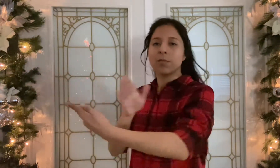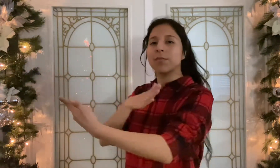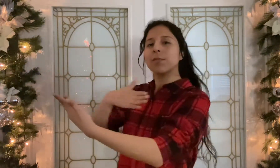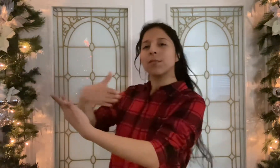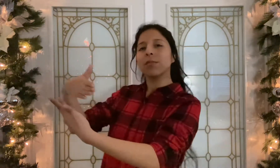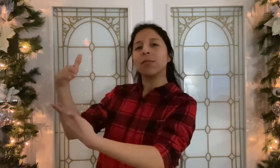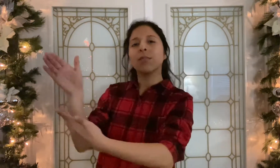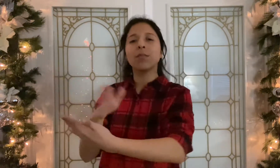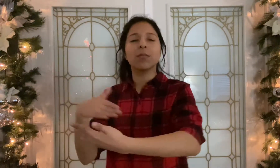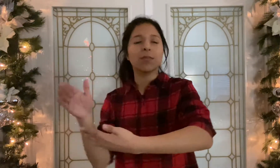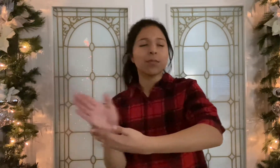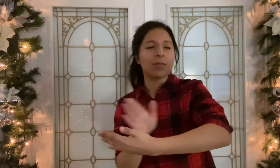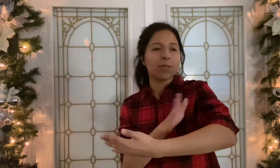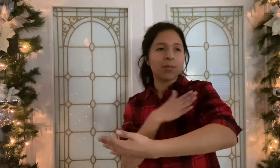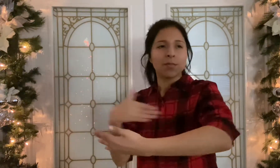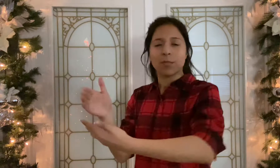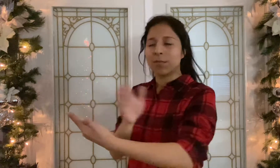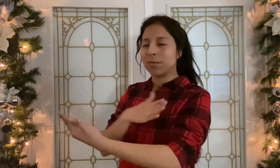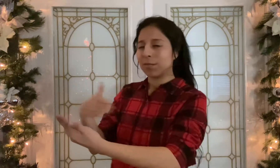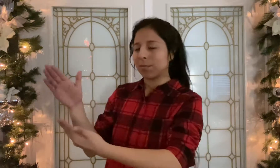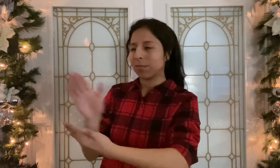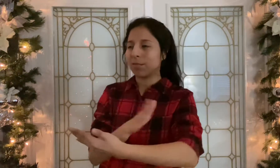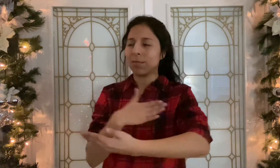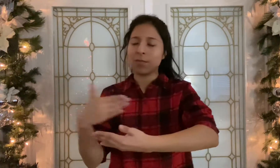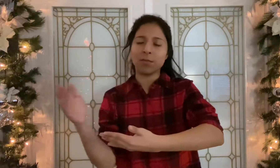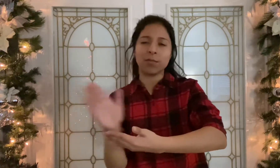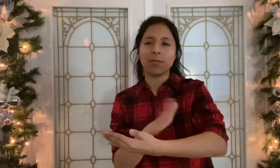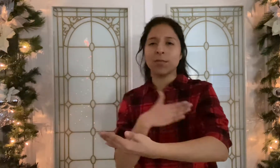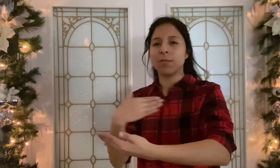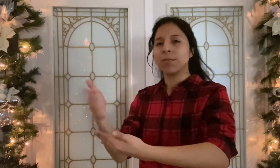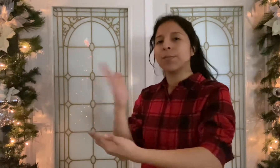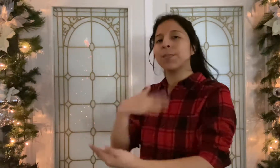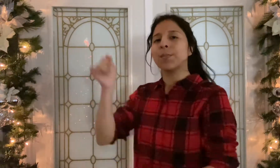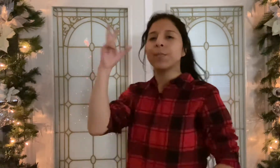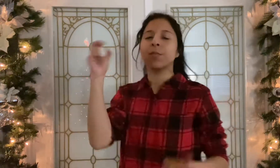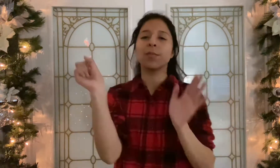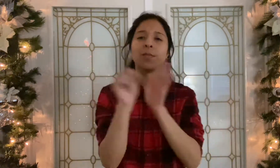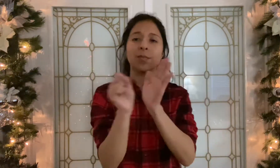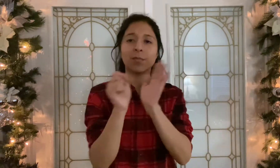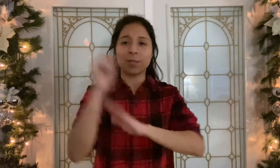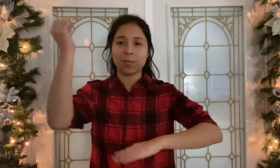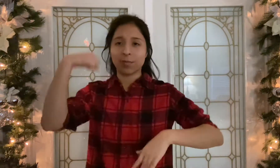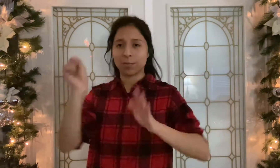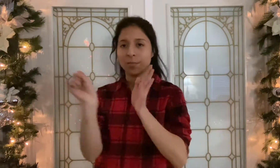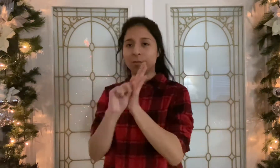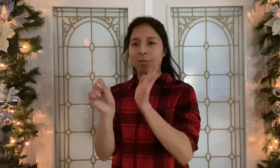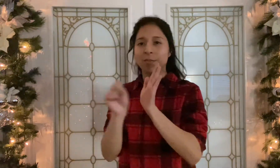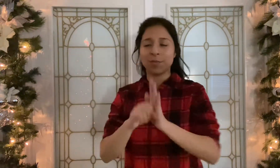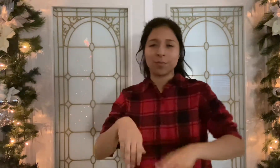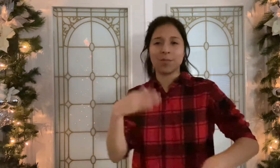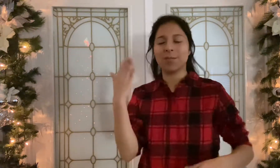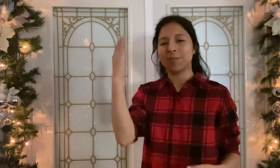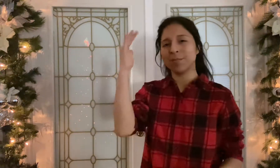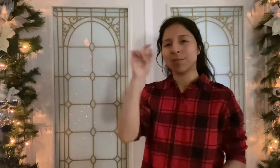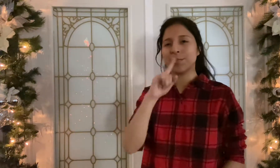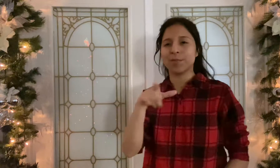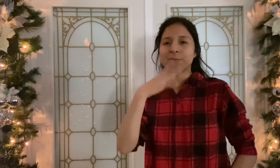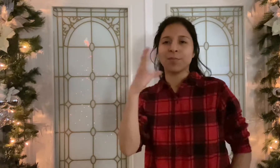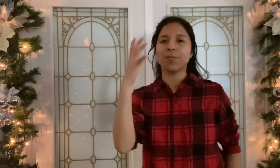La-ra-ra-ra La-ra-ra-ra-ra-ra-ra-ra-ra-ra Fuck have a bell, sweet silver bells All seem to say, throw